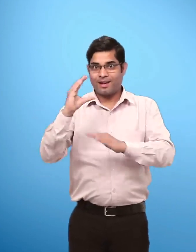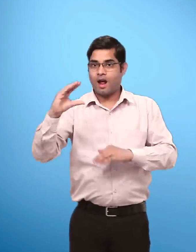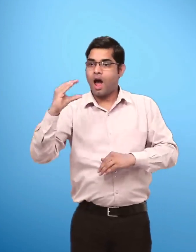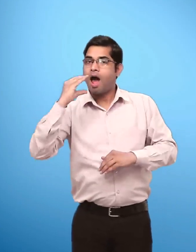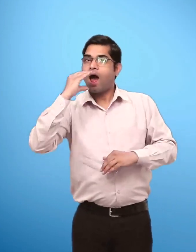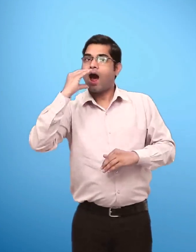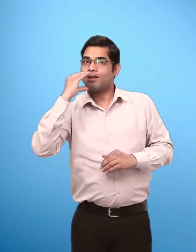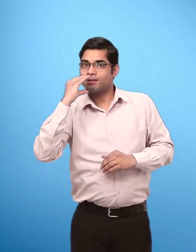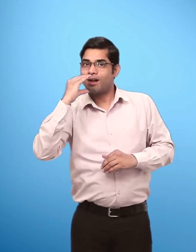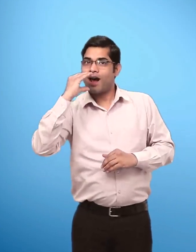in his hand